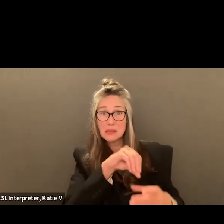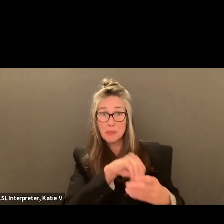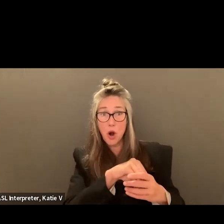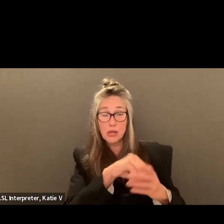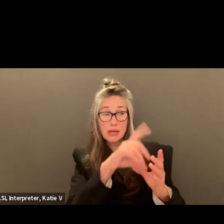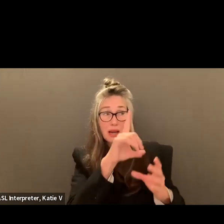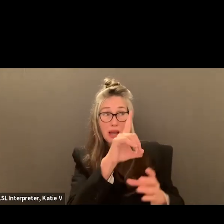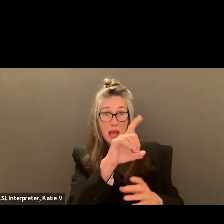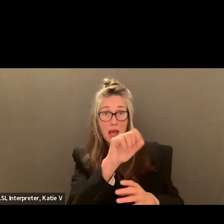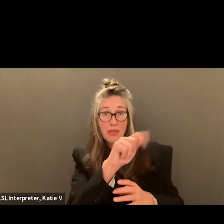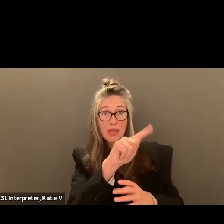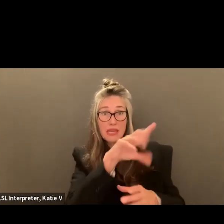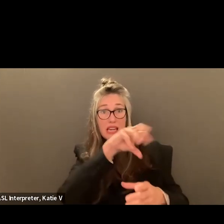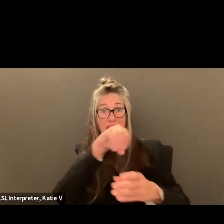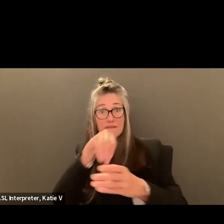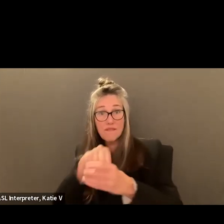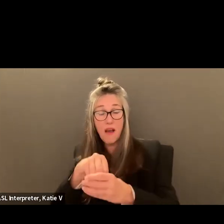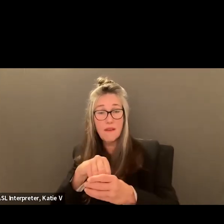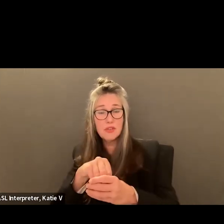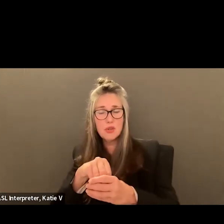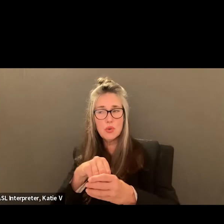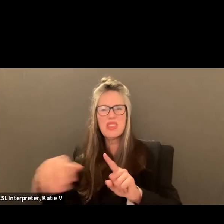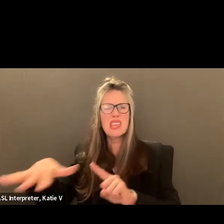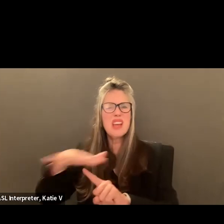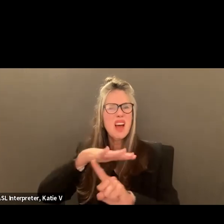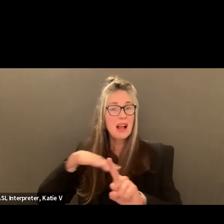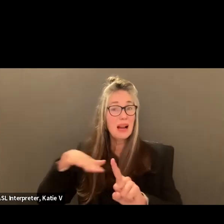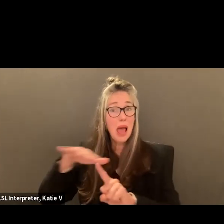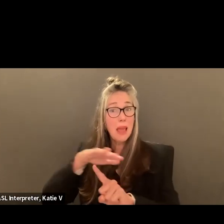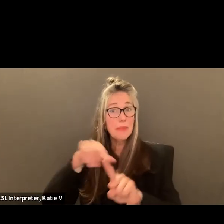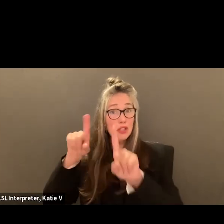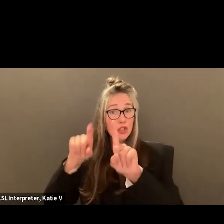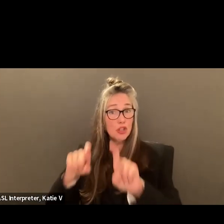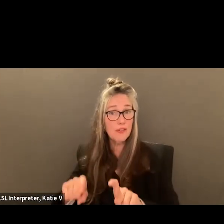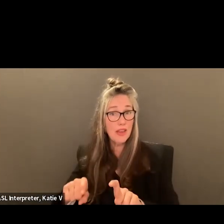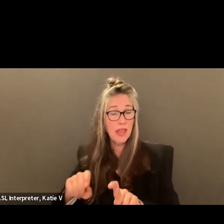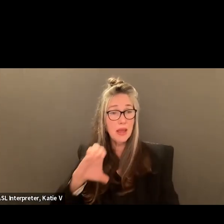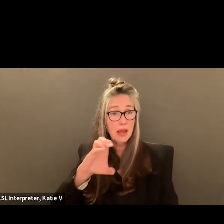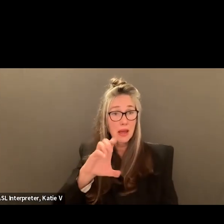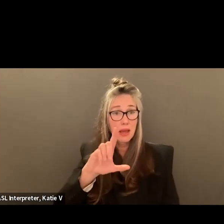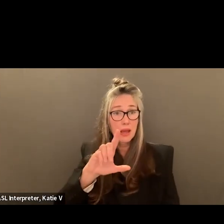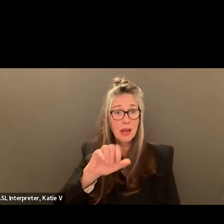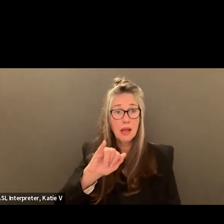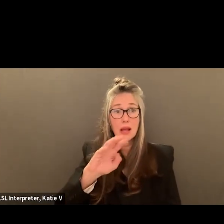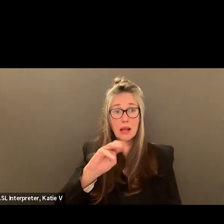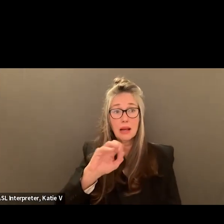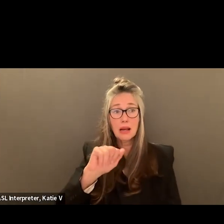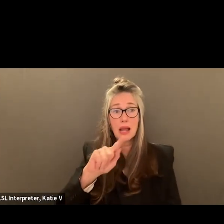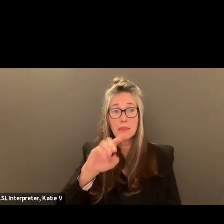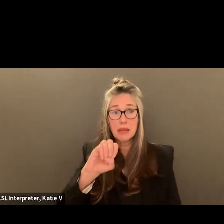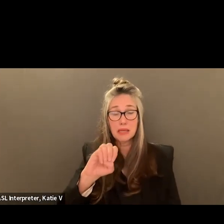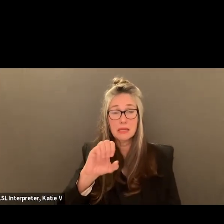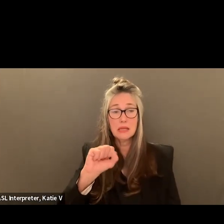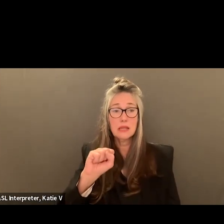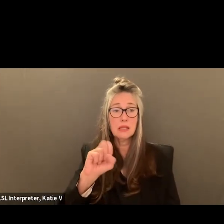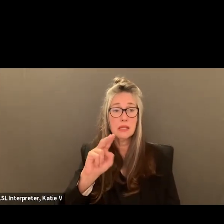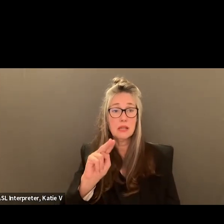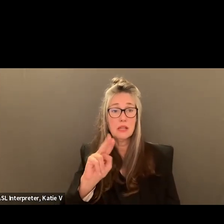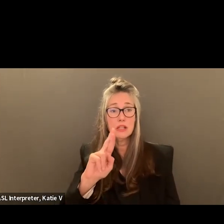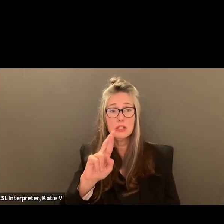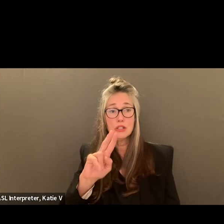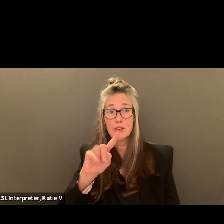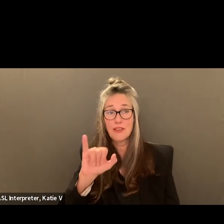that, be a part of that survey that we'll be sharing with them? We absolutely can share this data with them. Okay. Appreciate that. Thank you.